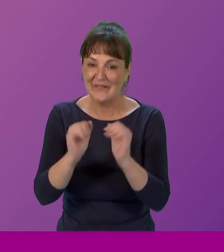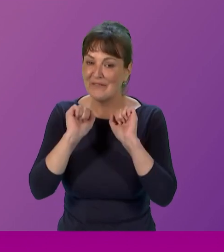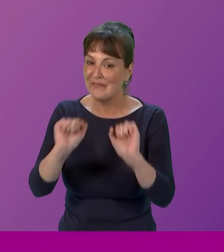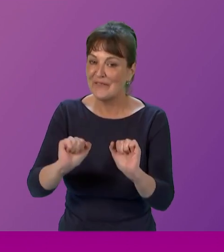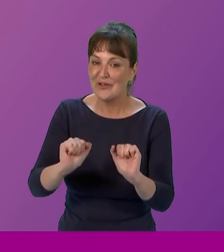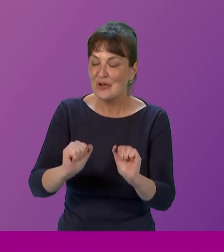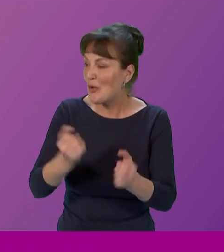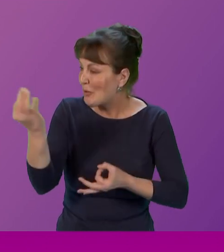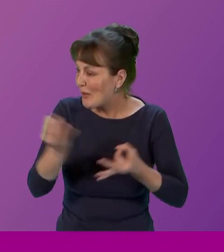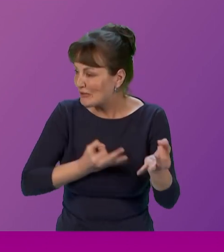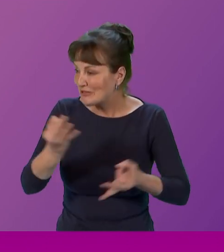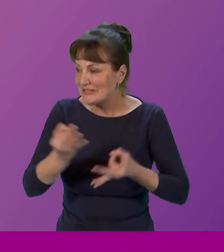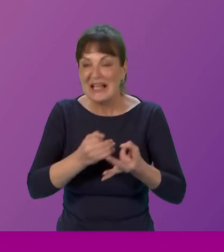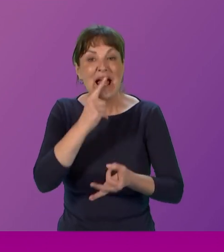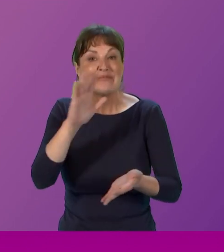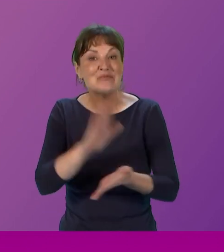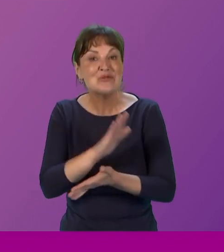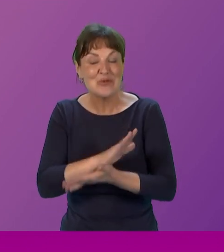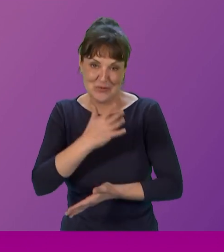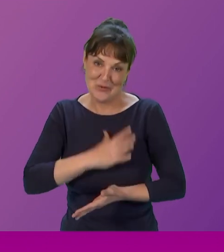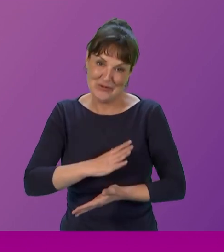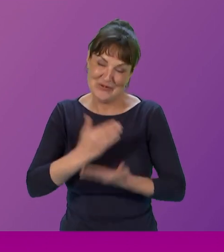to join me in thanking our panelists this afternoon.